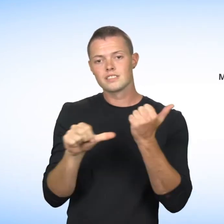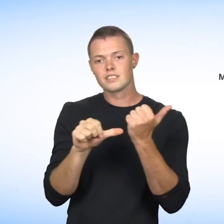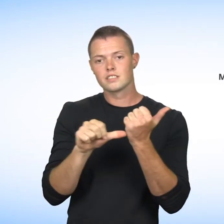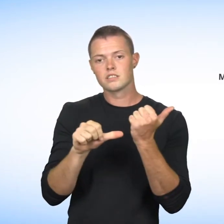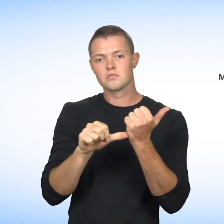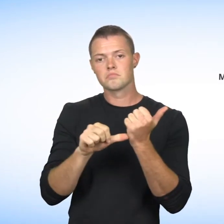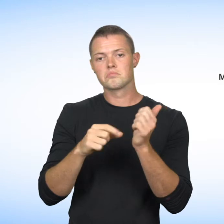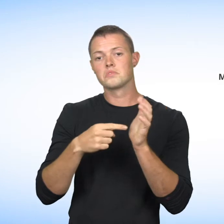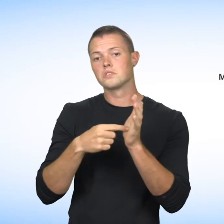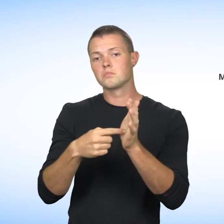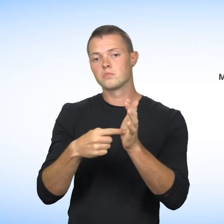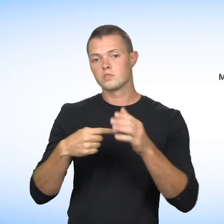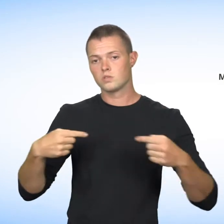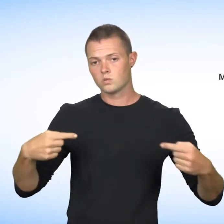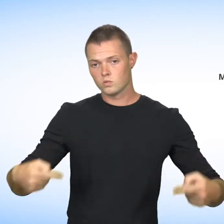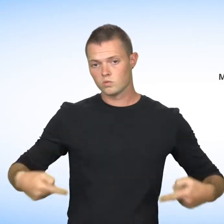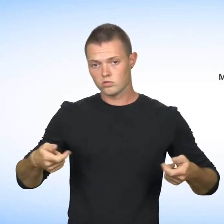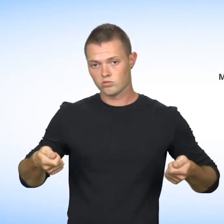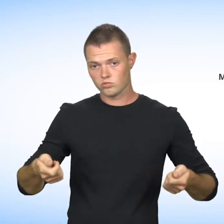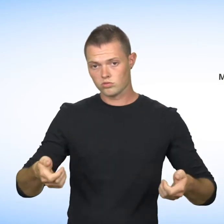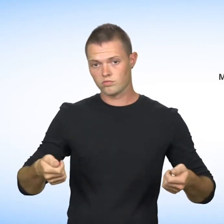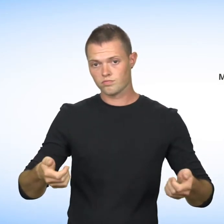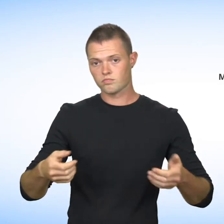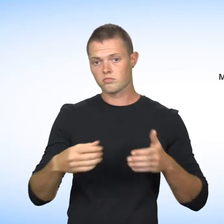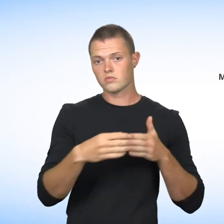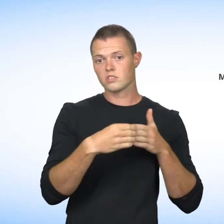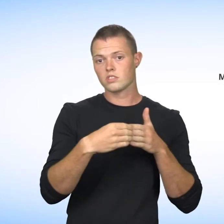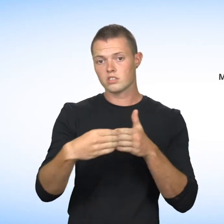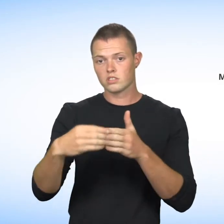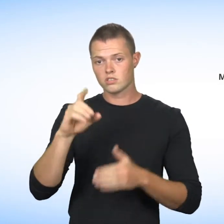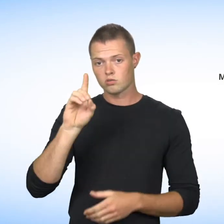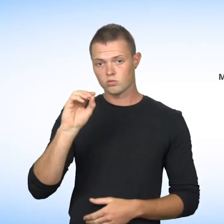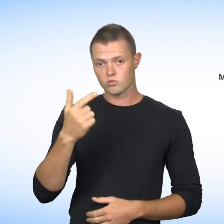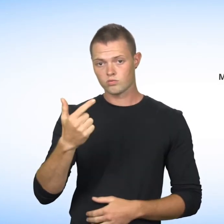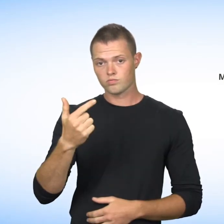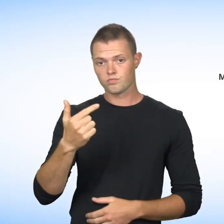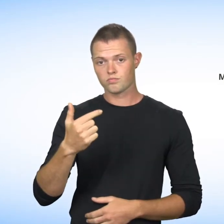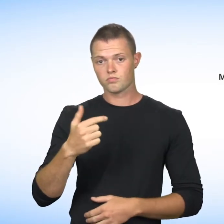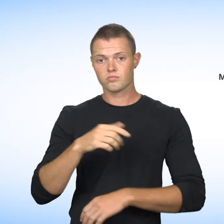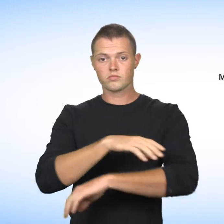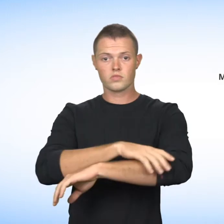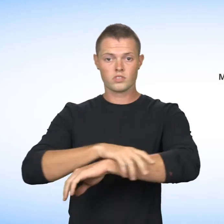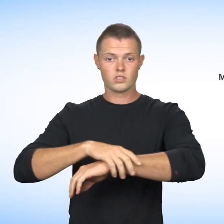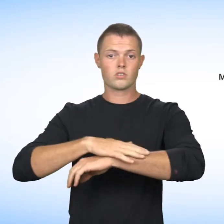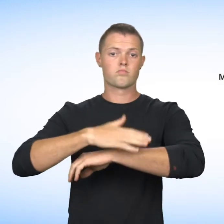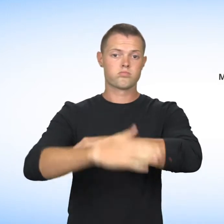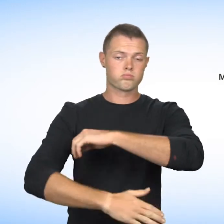There are means to palliate a disability, such as a wheelchair, a guide dog or service dog, and prosthesis.